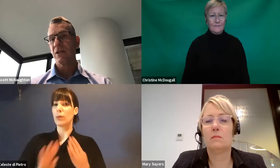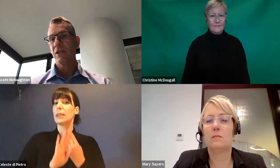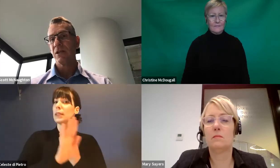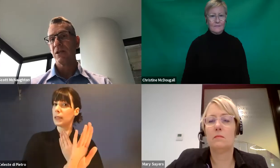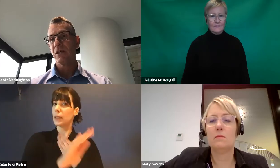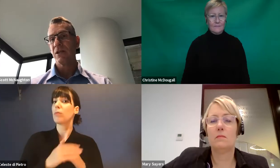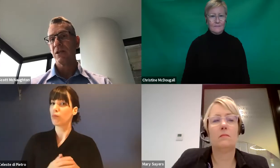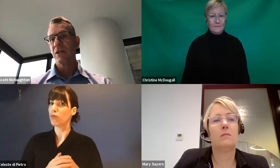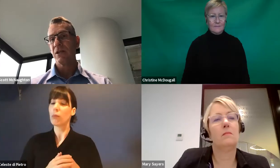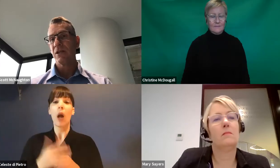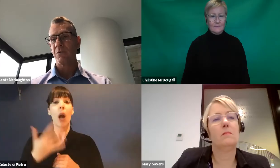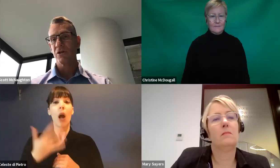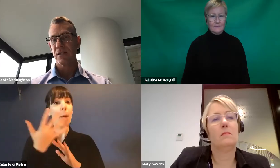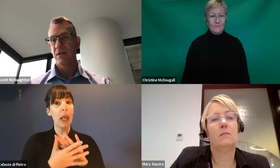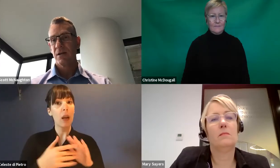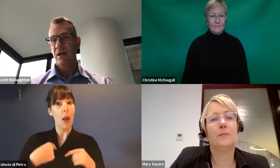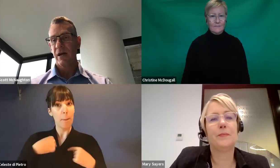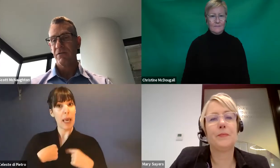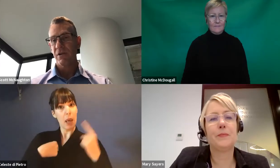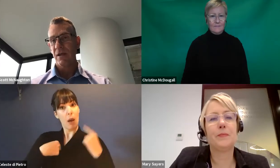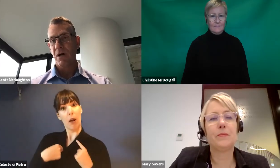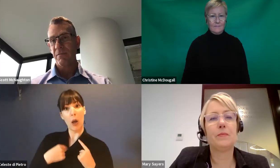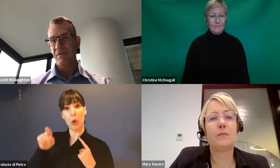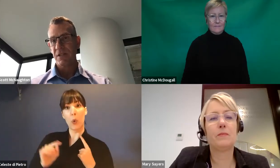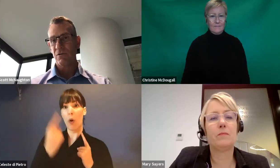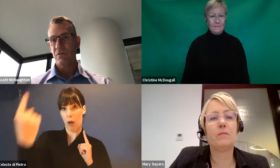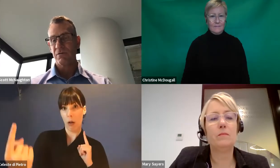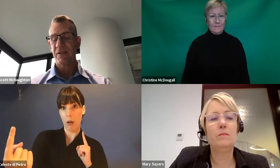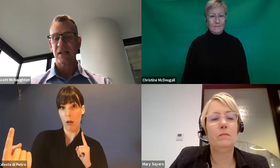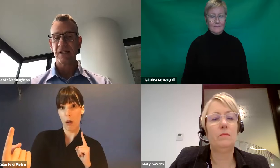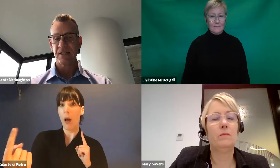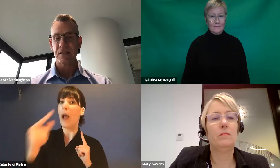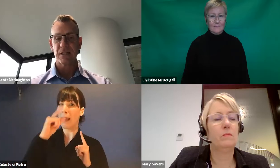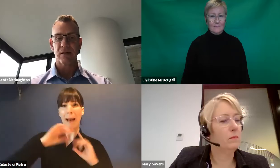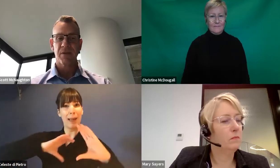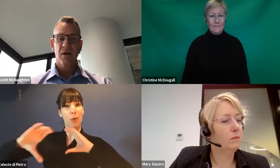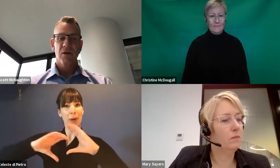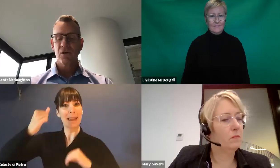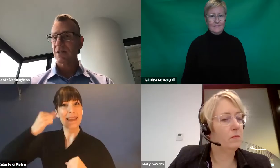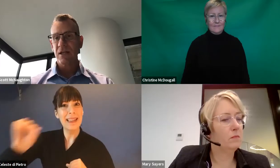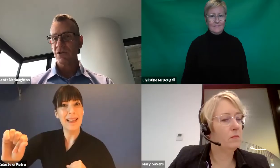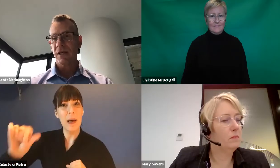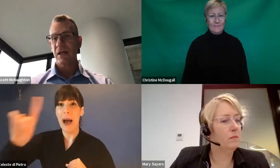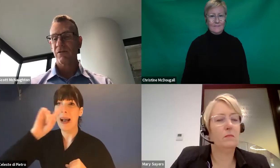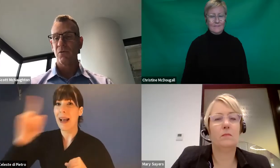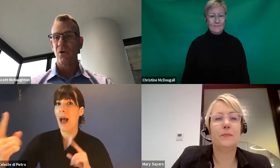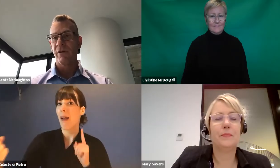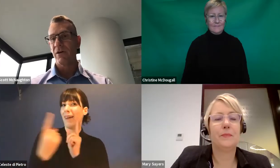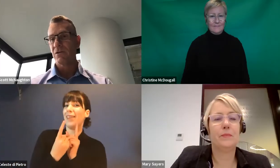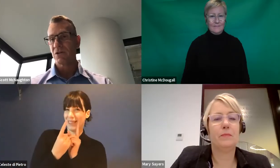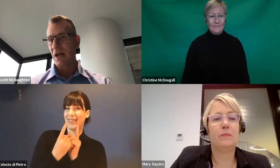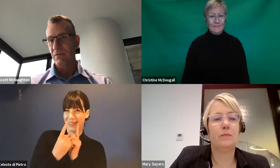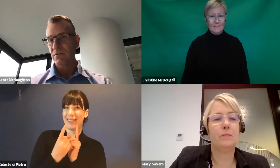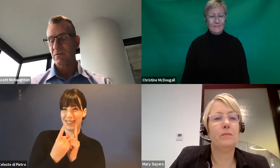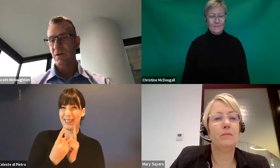stay socially connected, even though they might be physically distancing. So you can stay socially connected through all of